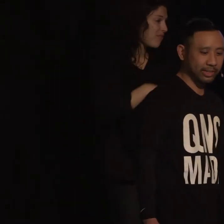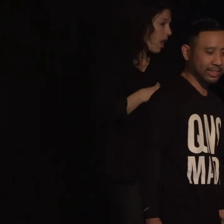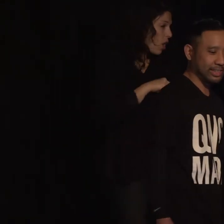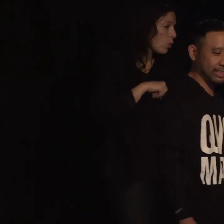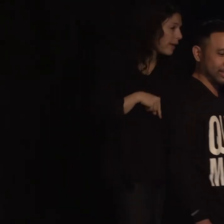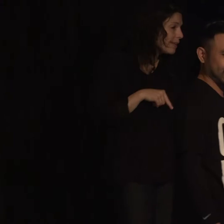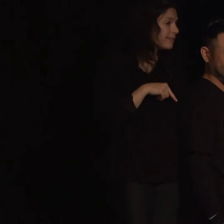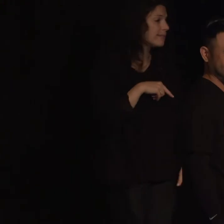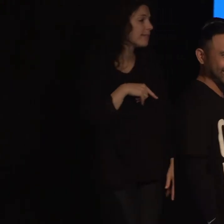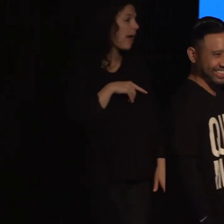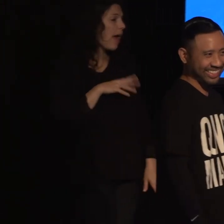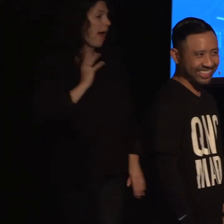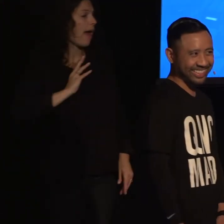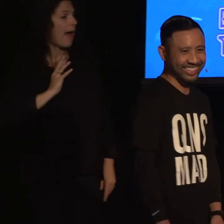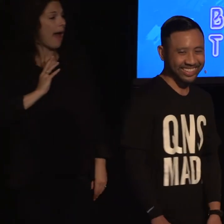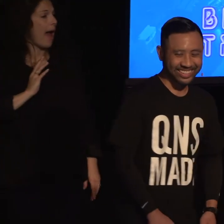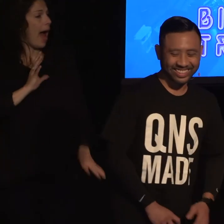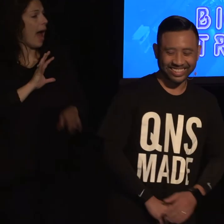suffering.